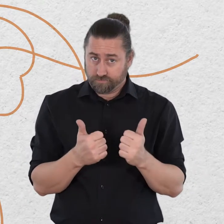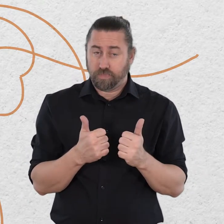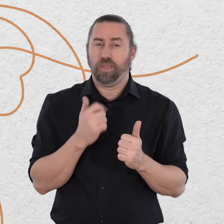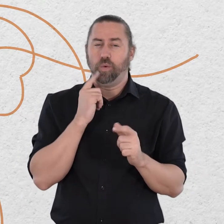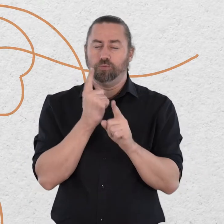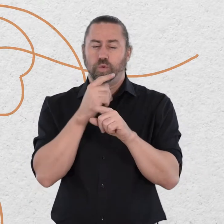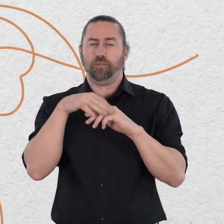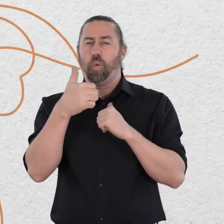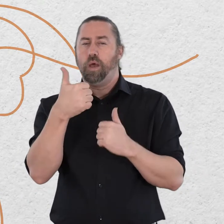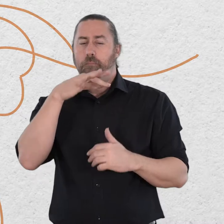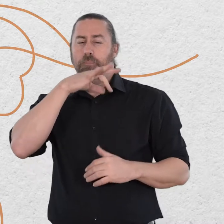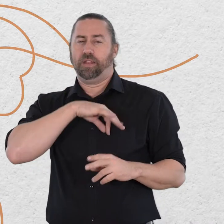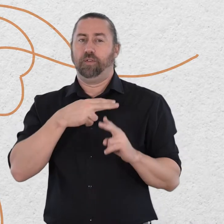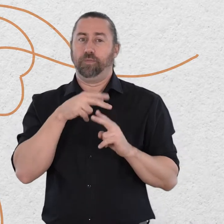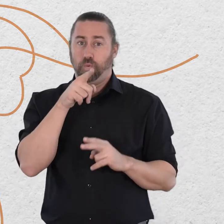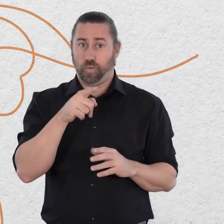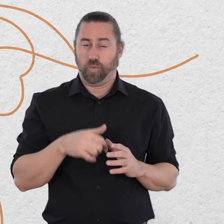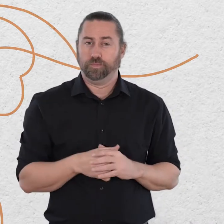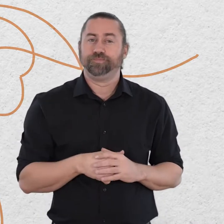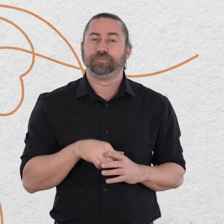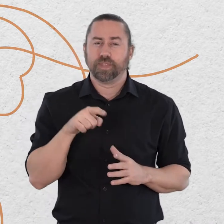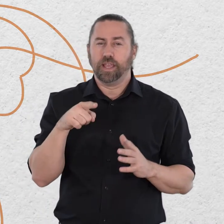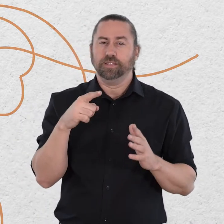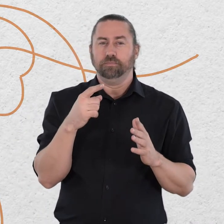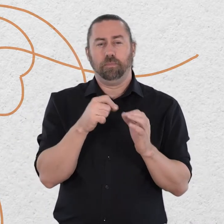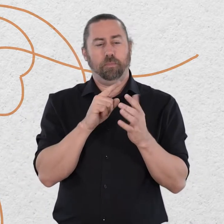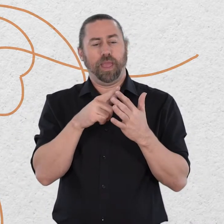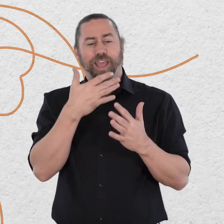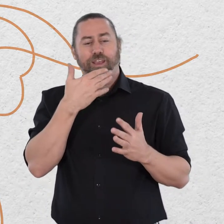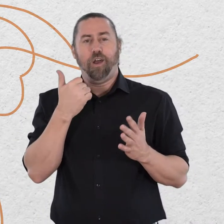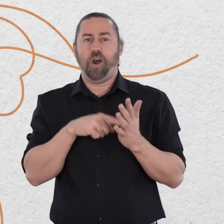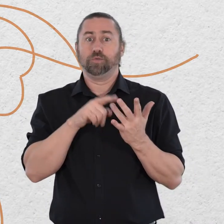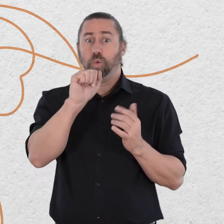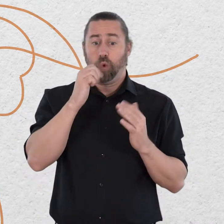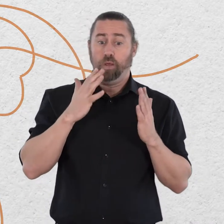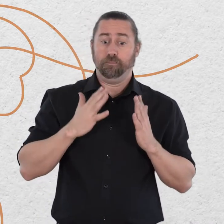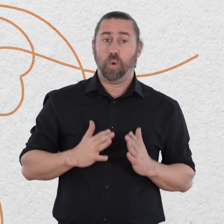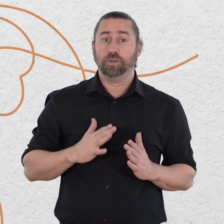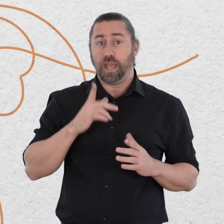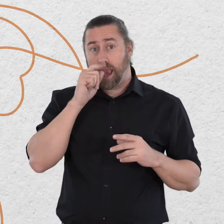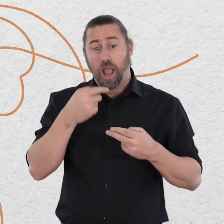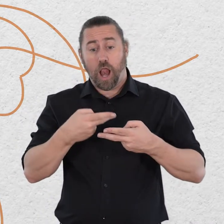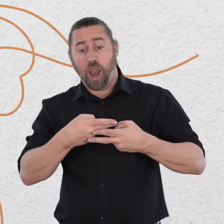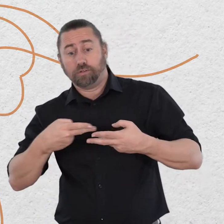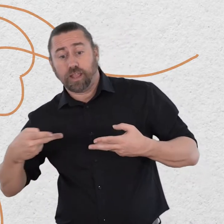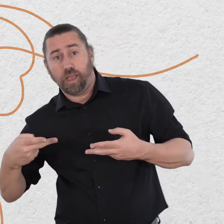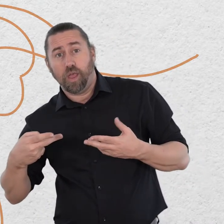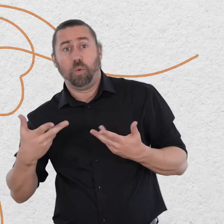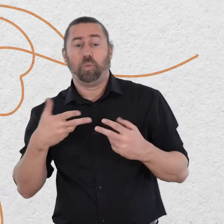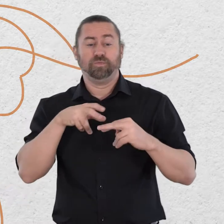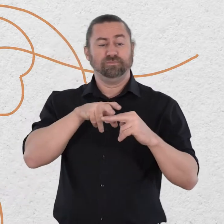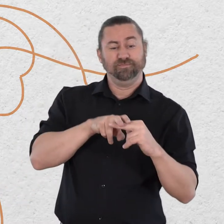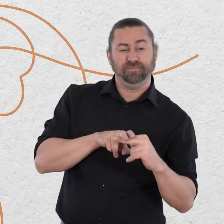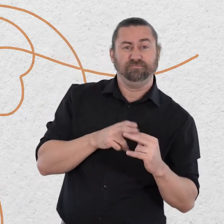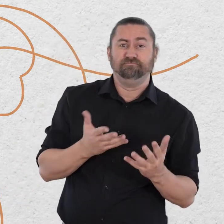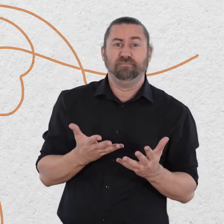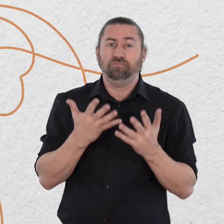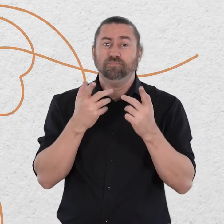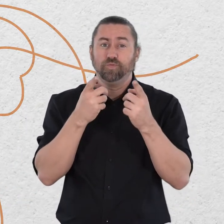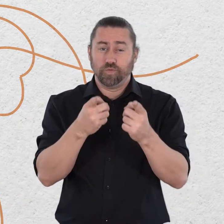so this is a kindness to the body practice and you can do this seated or lying down really an opportunity to work with and care